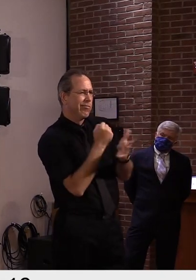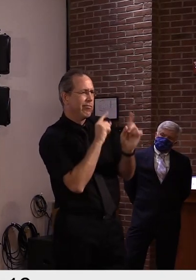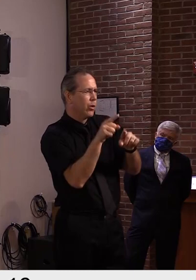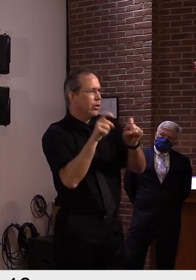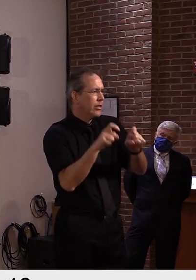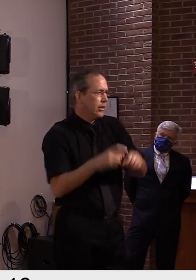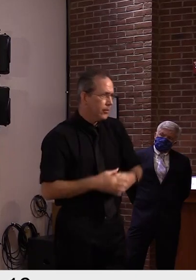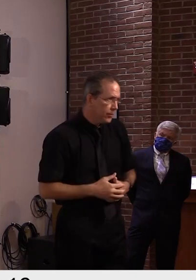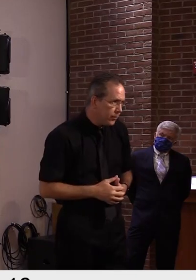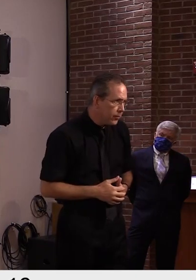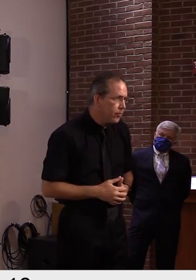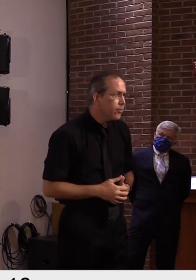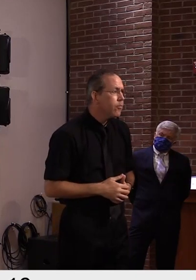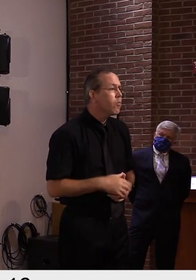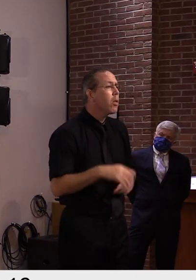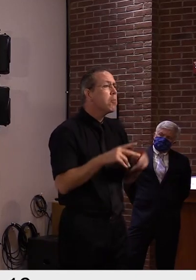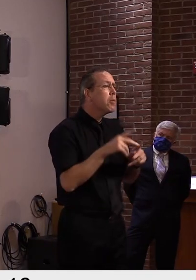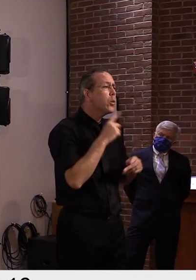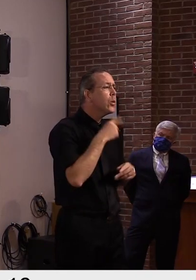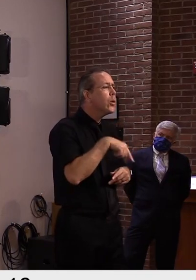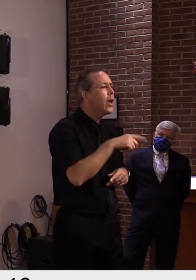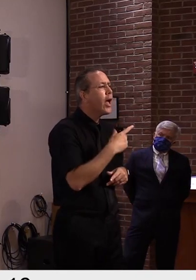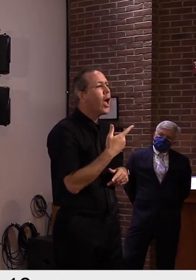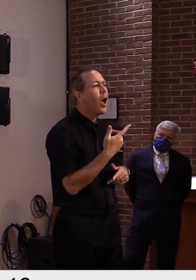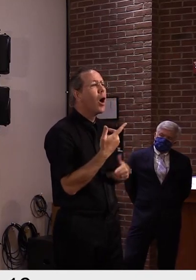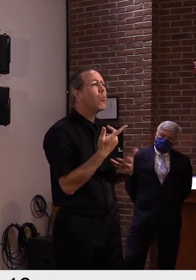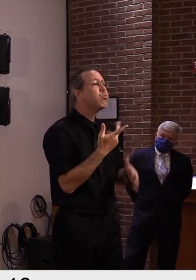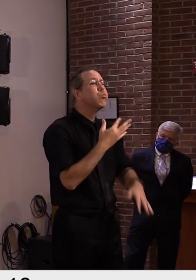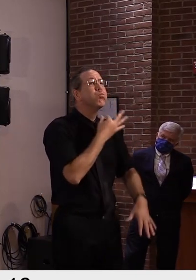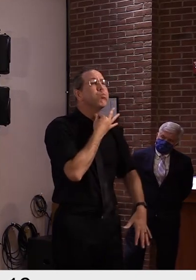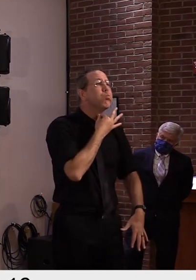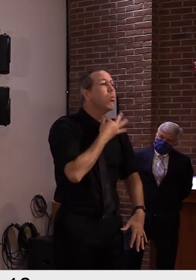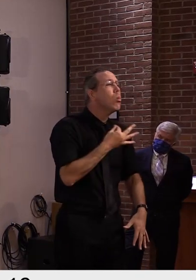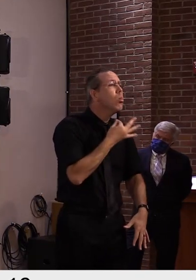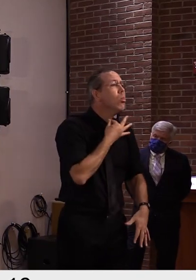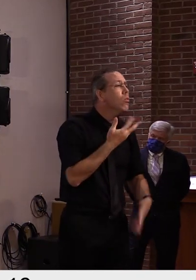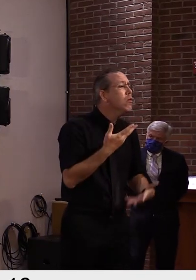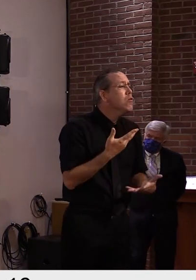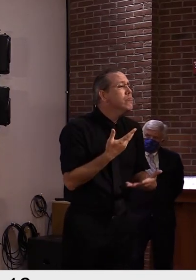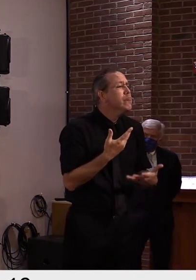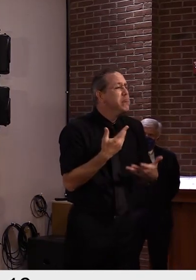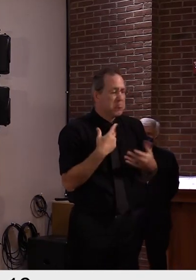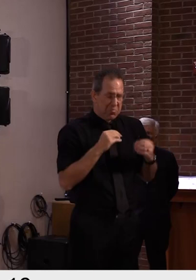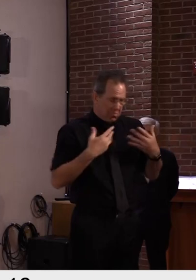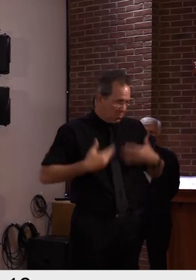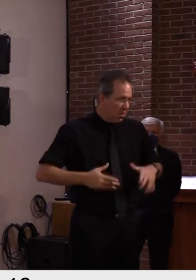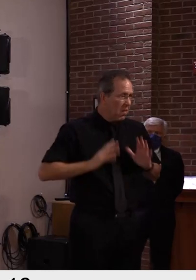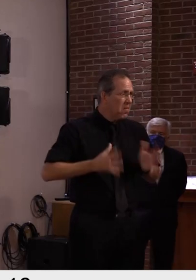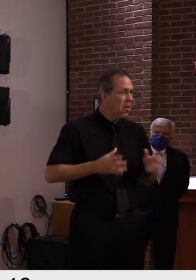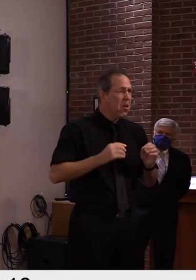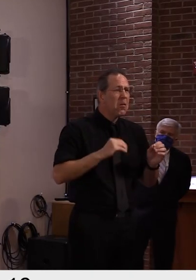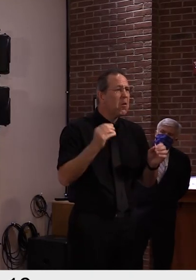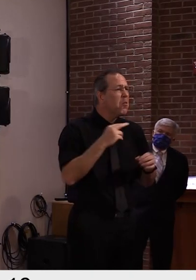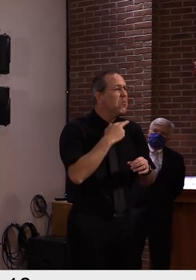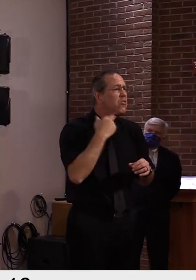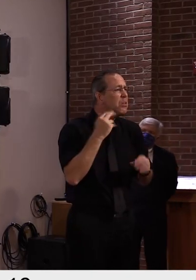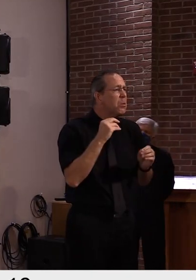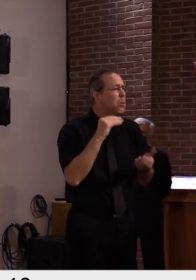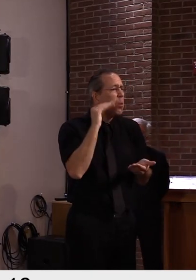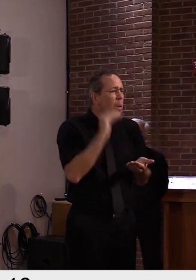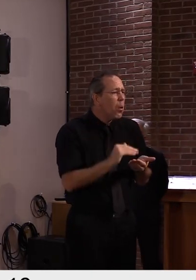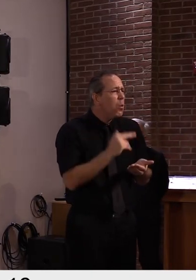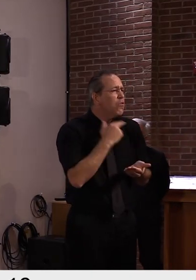have a confirmed, uh, risk factor for COVID, a confirmed, uh, history of exposure. Um,